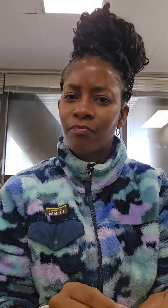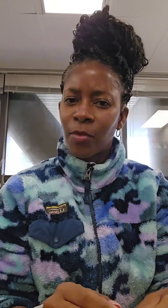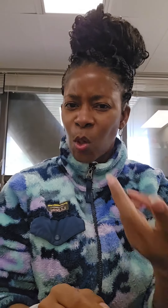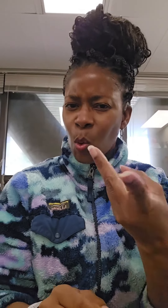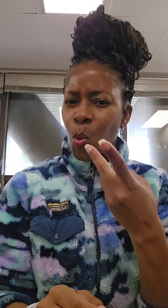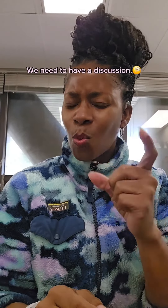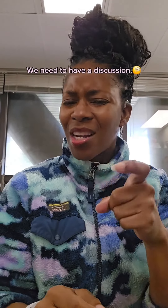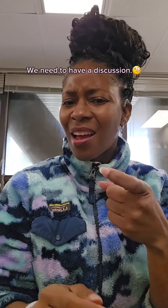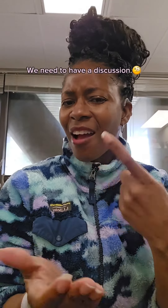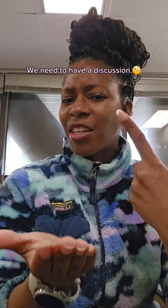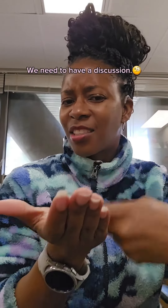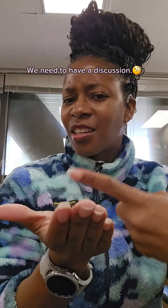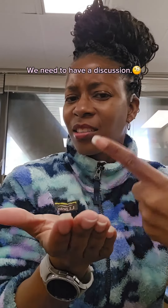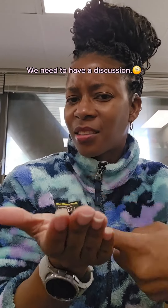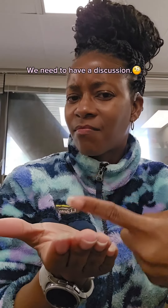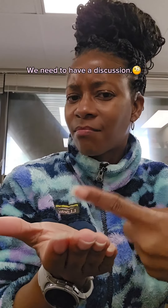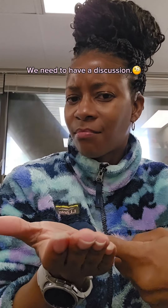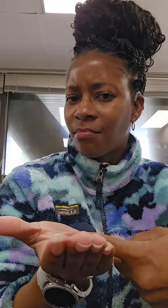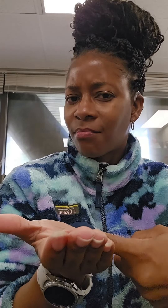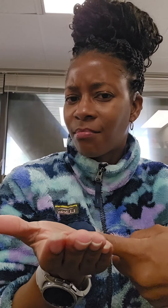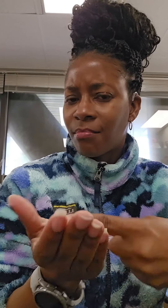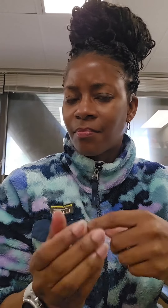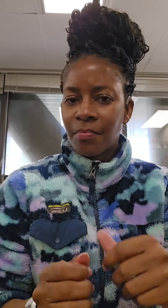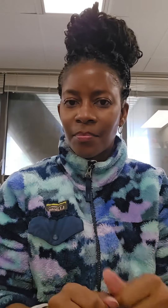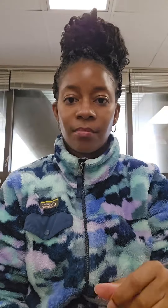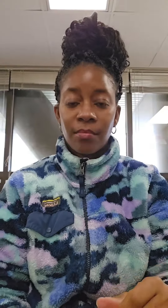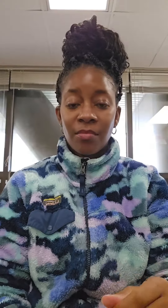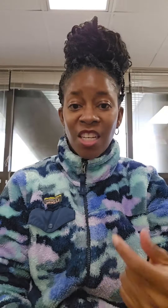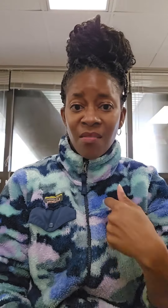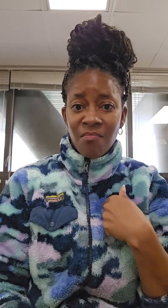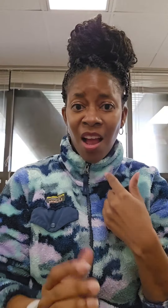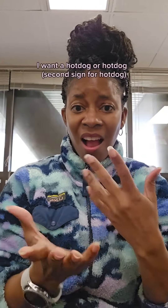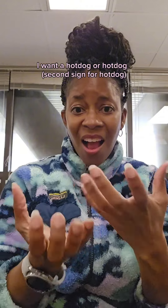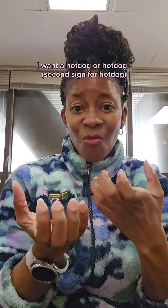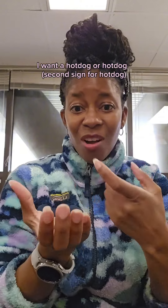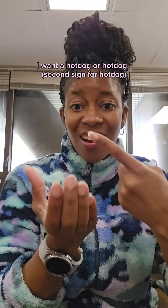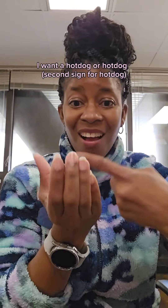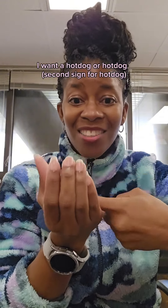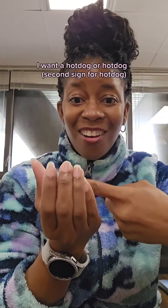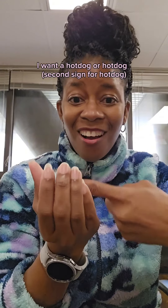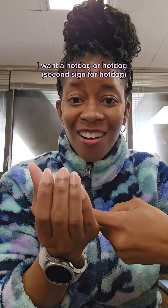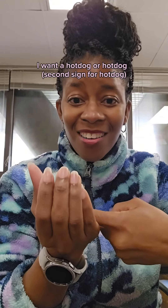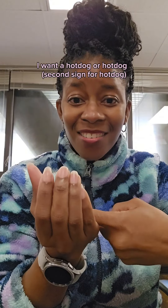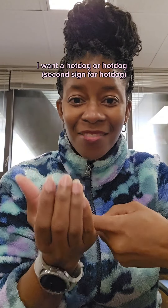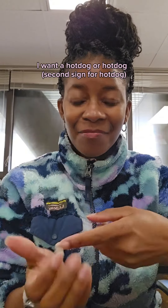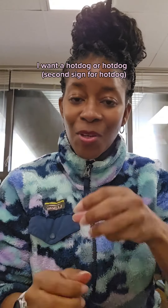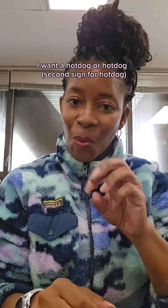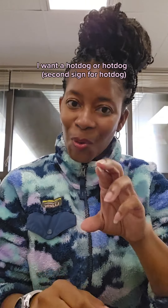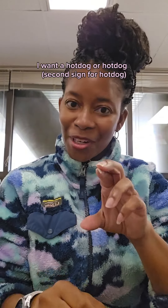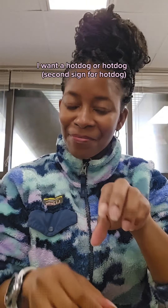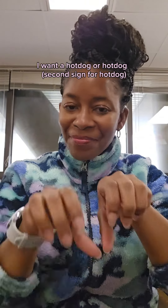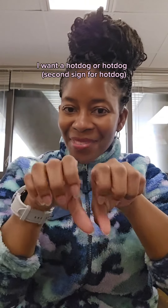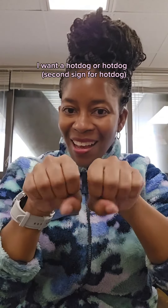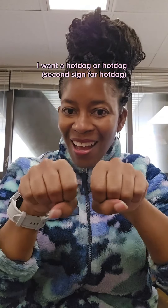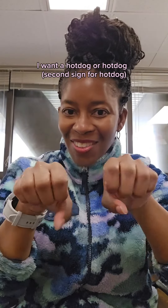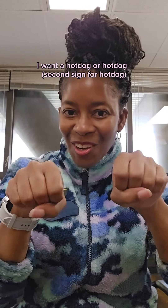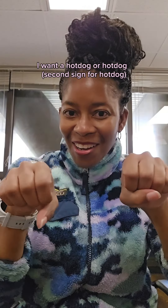We need to have a discussion. I want a hot dog. Or hot dog.